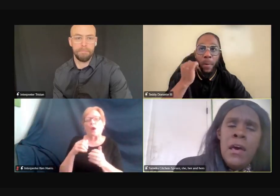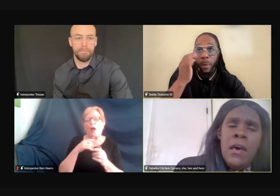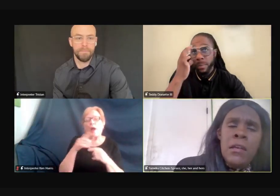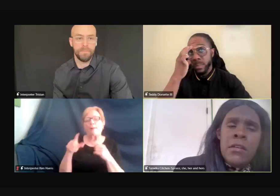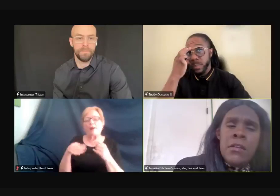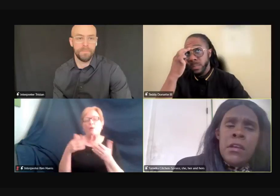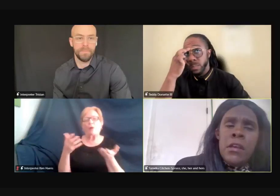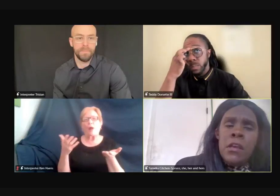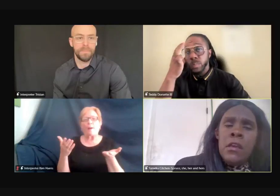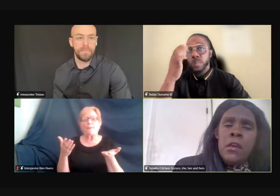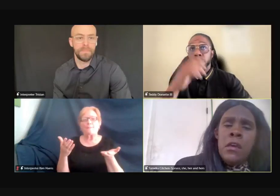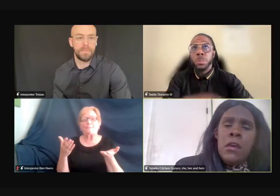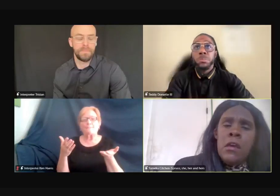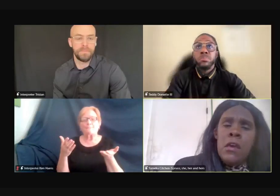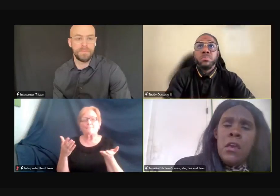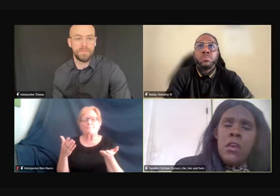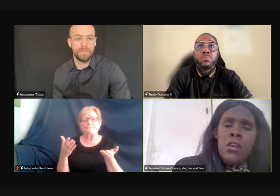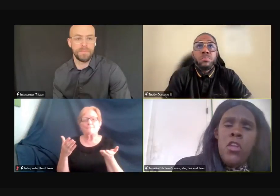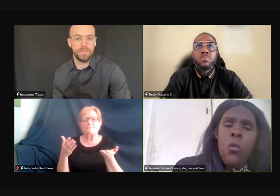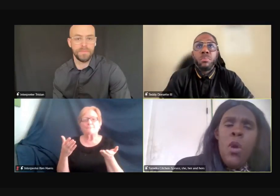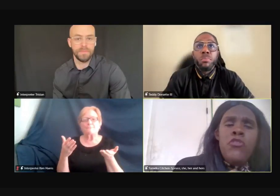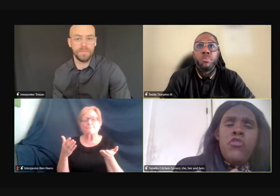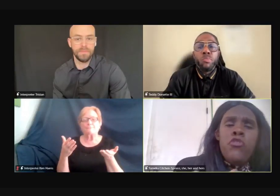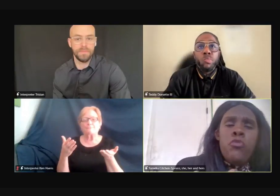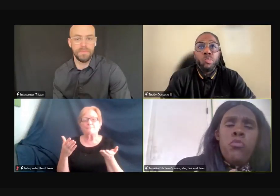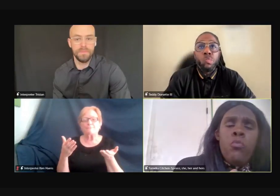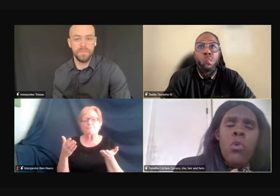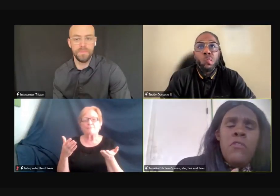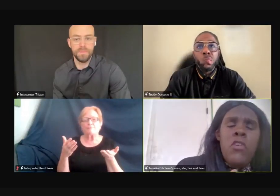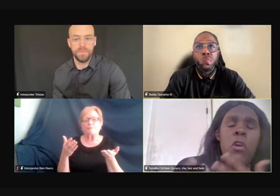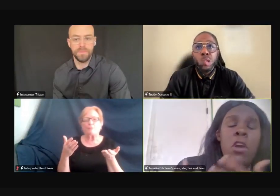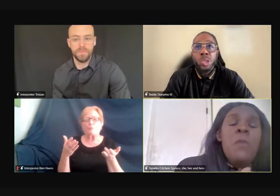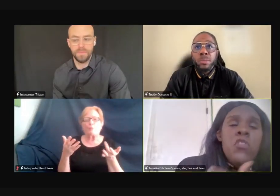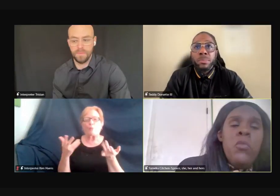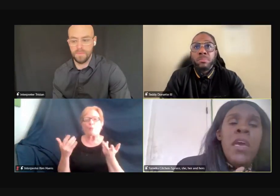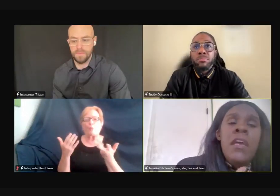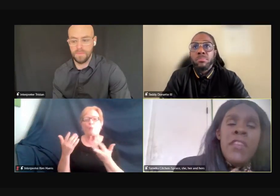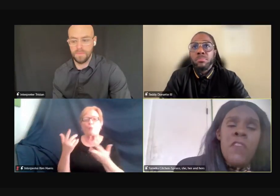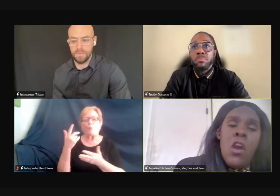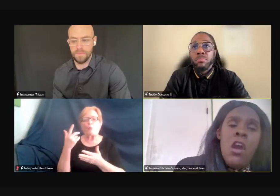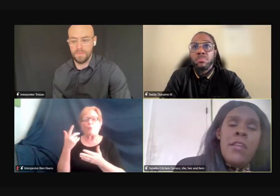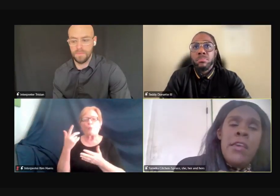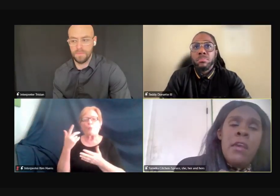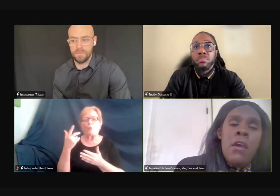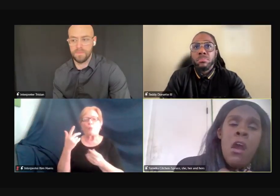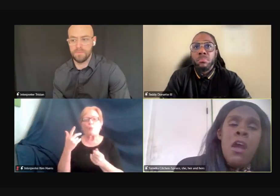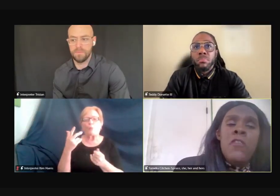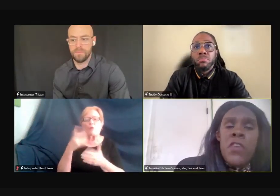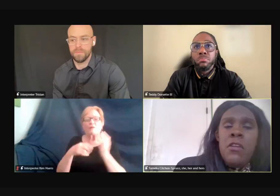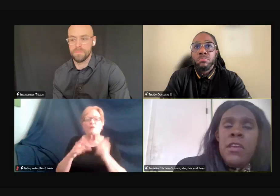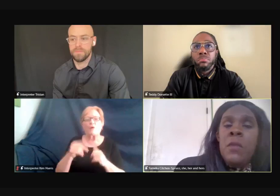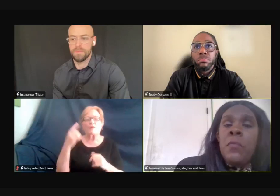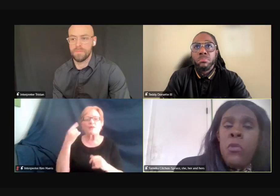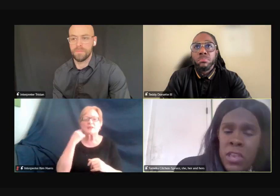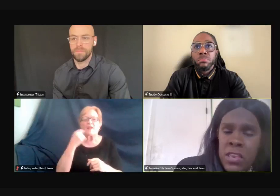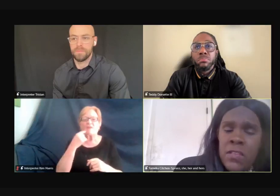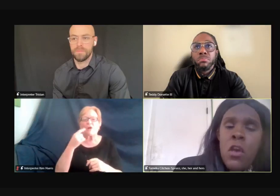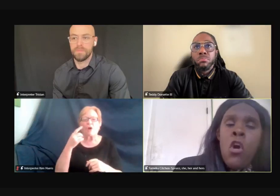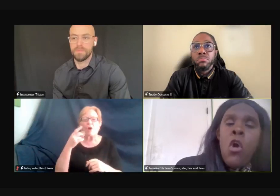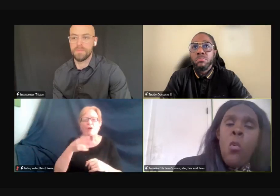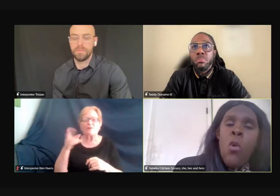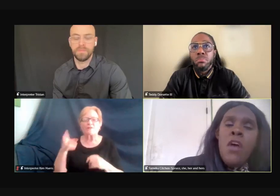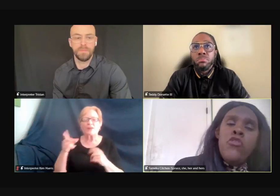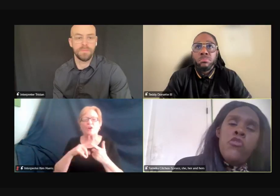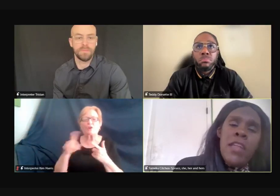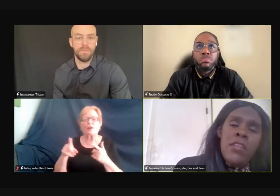you know, what comes to deaf and hard of hearing employees.